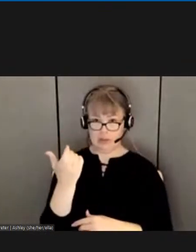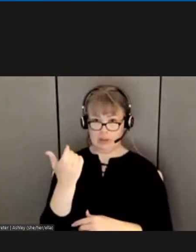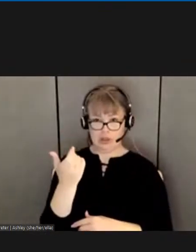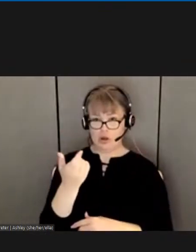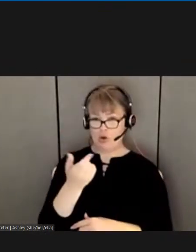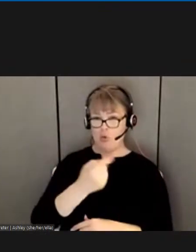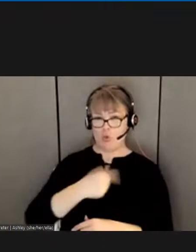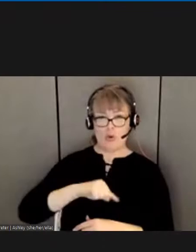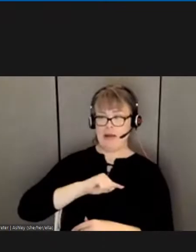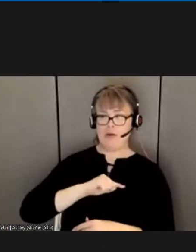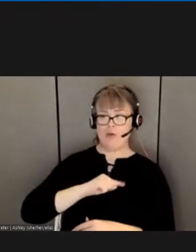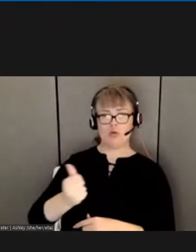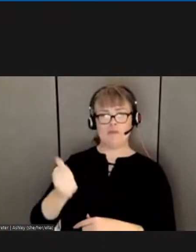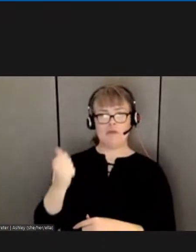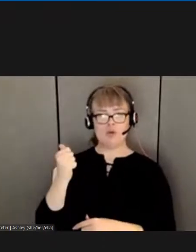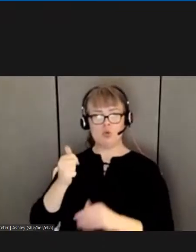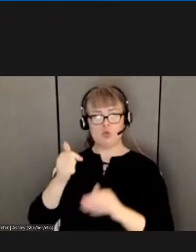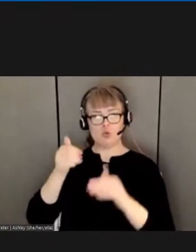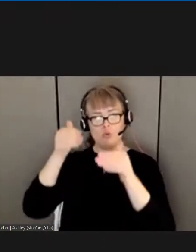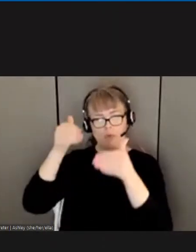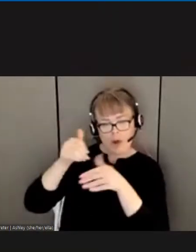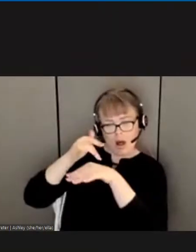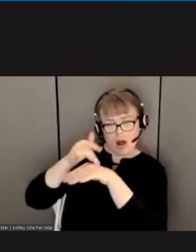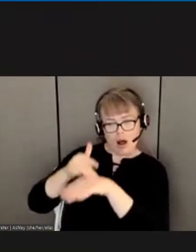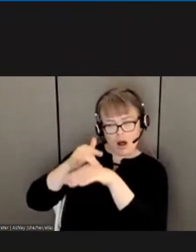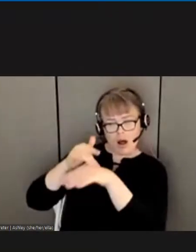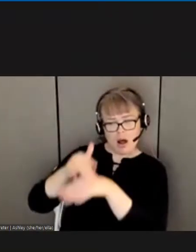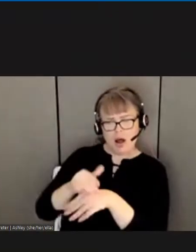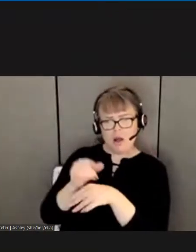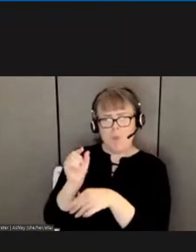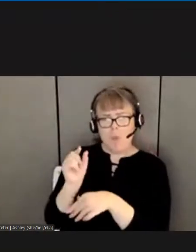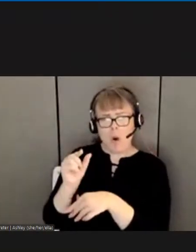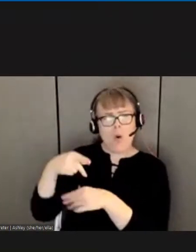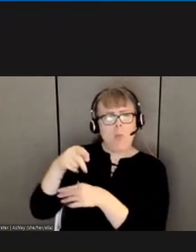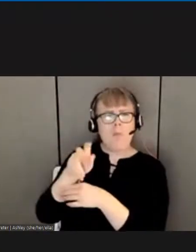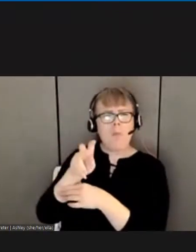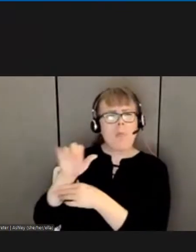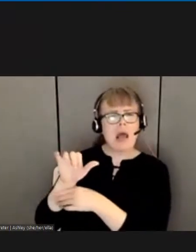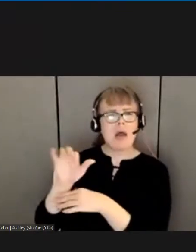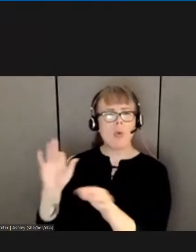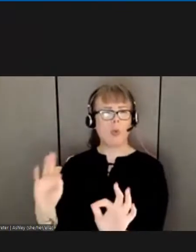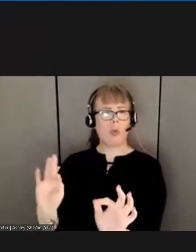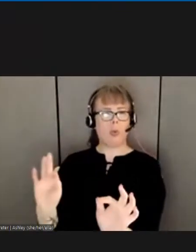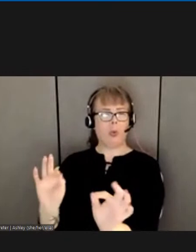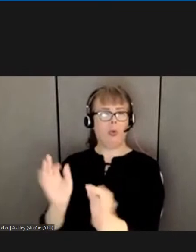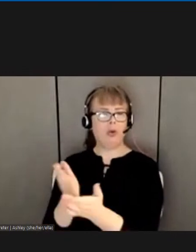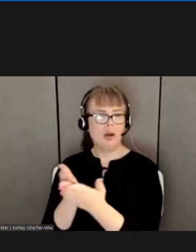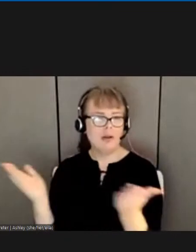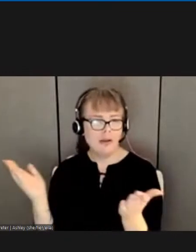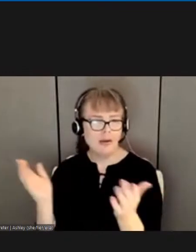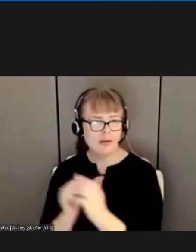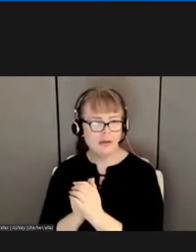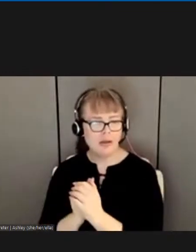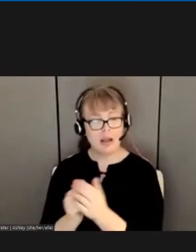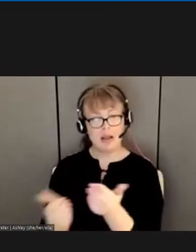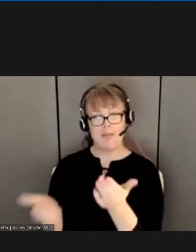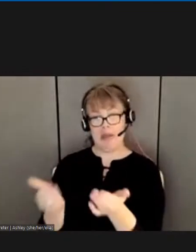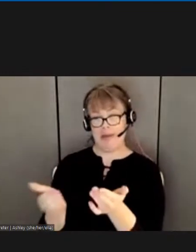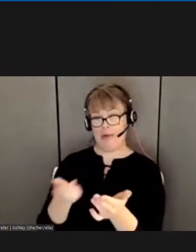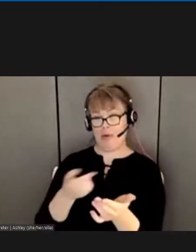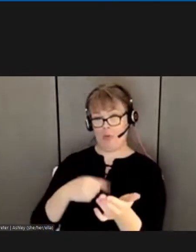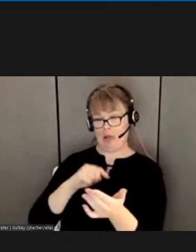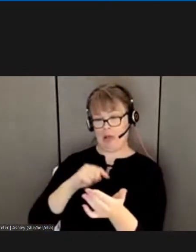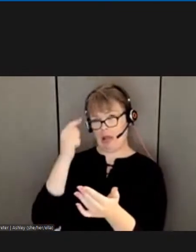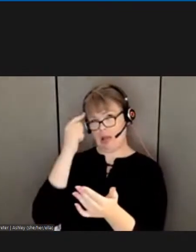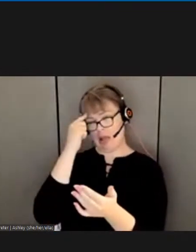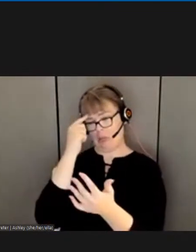petty or small things. Let me change. It won't be petty. But in the scheme of things, things that may not be as important as the